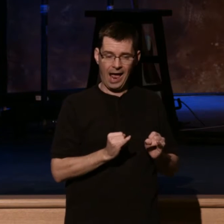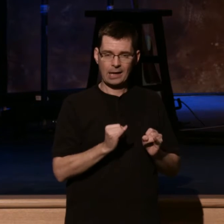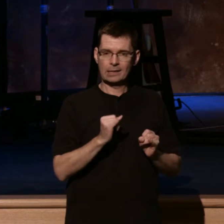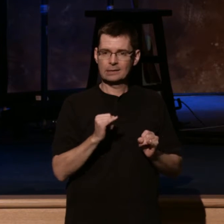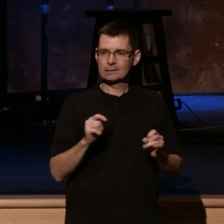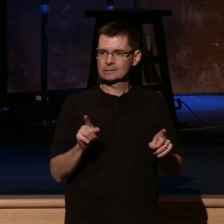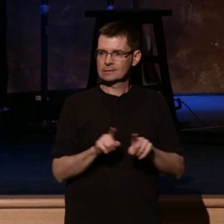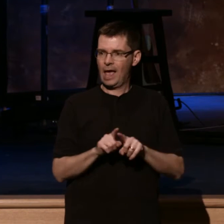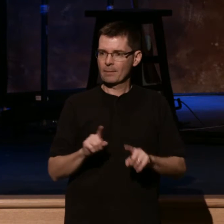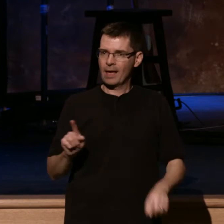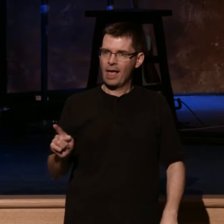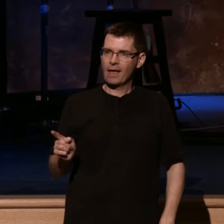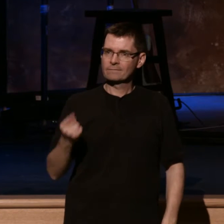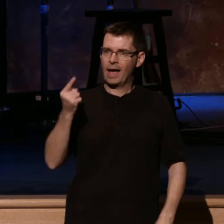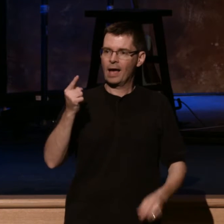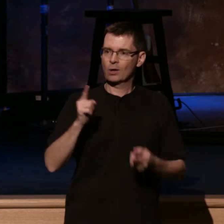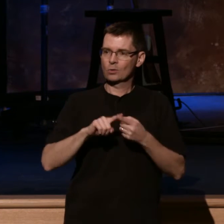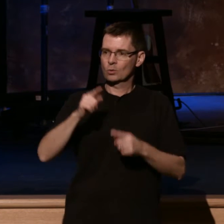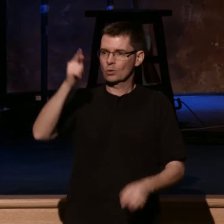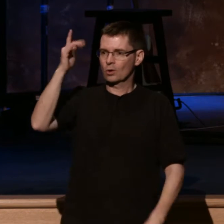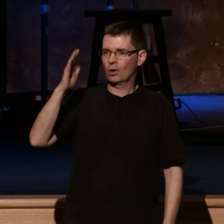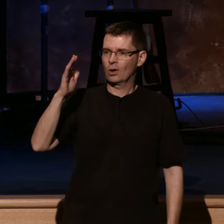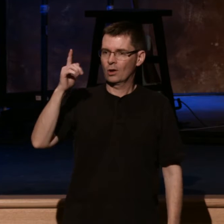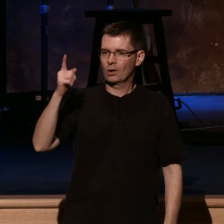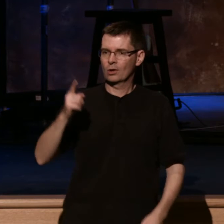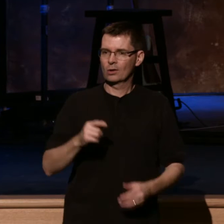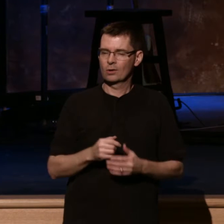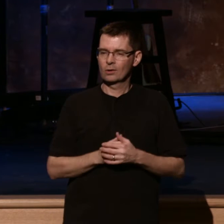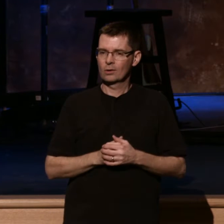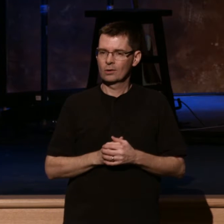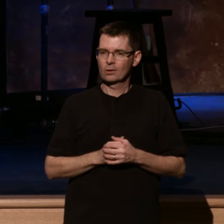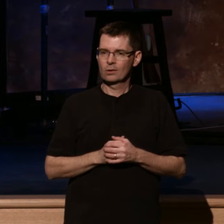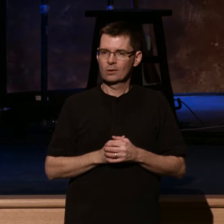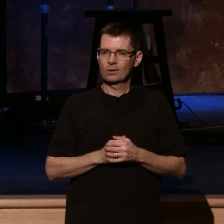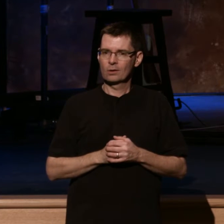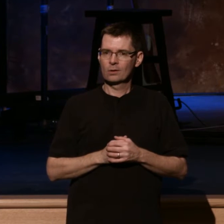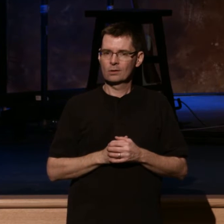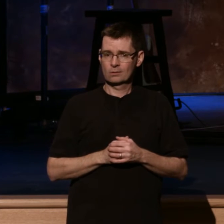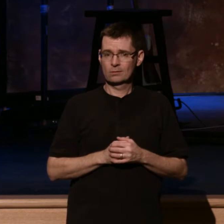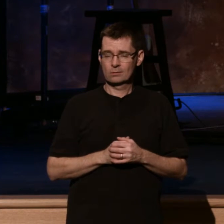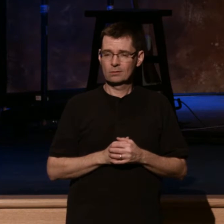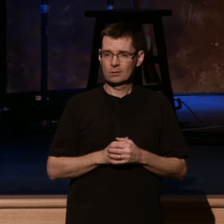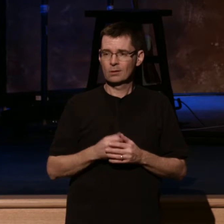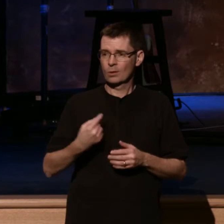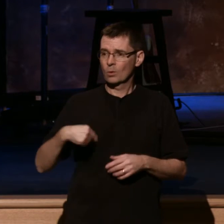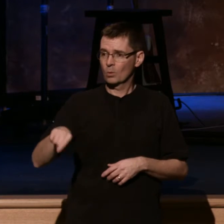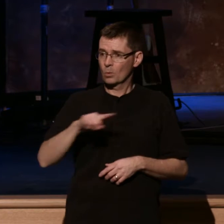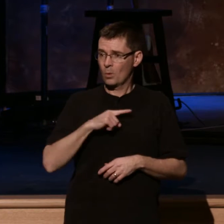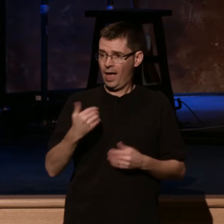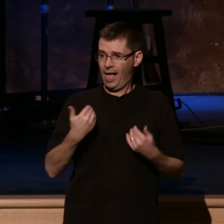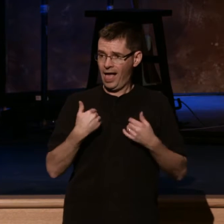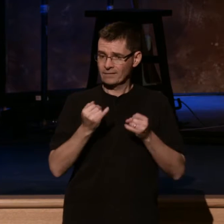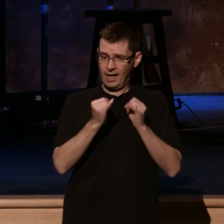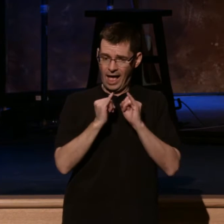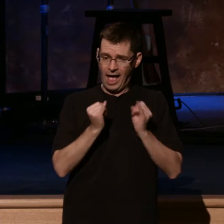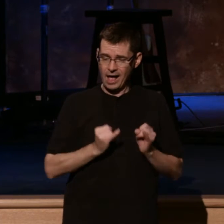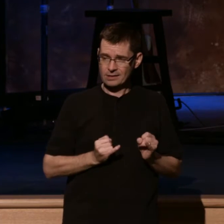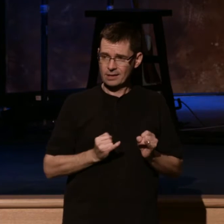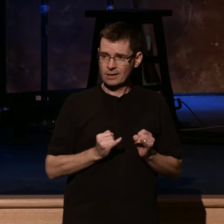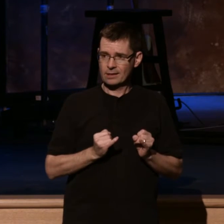of the hand. And I would simply say it this way, There are idols that we have in our possession, But there are also idols